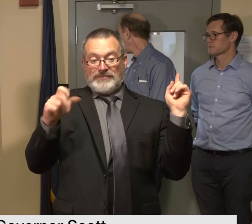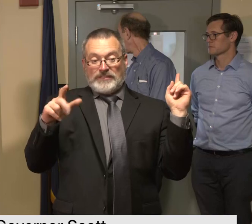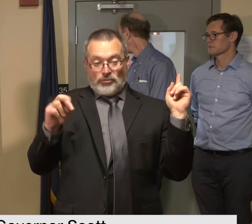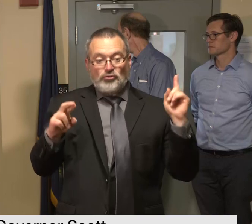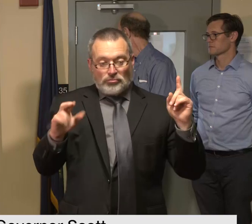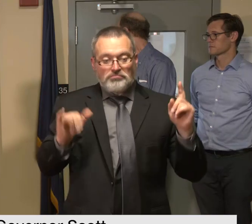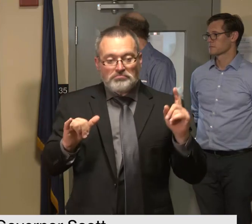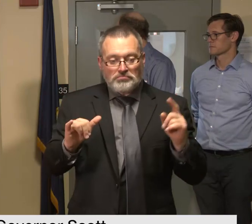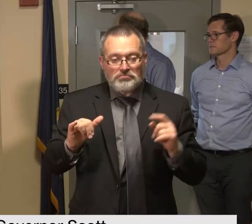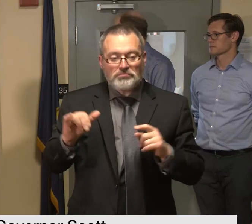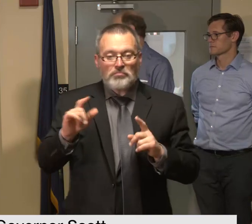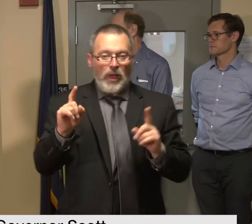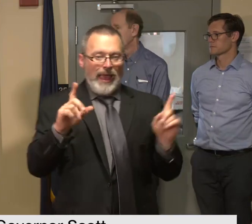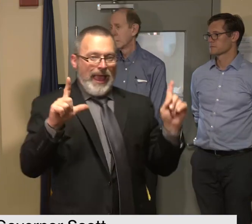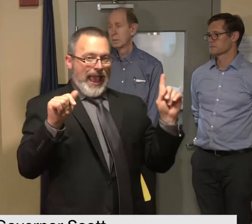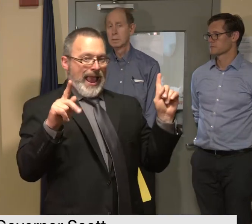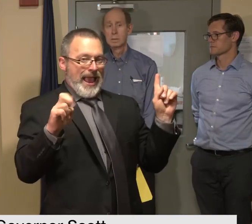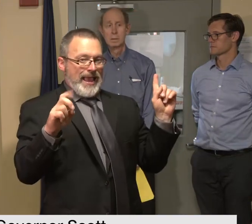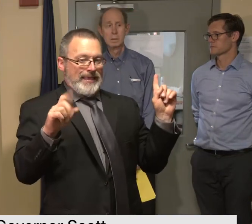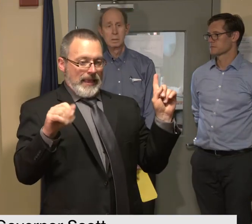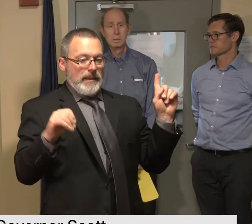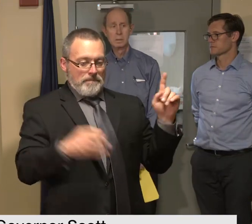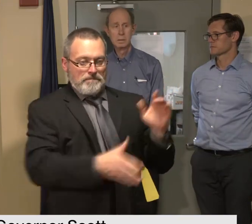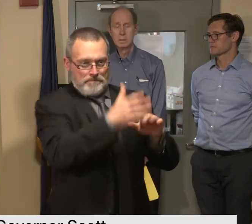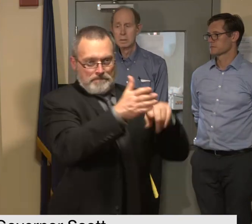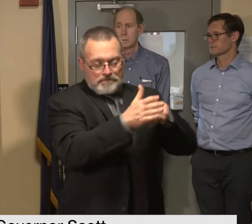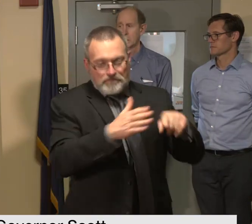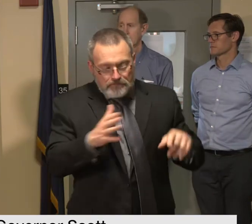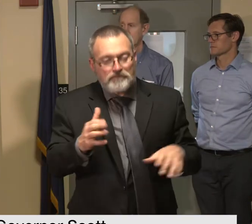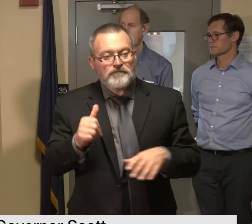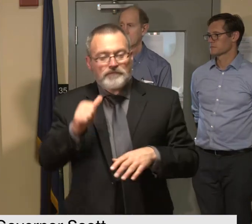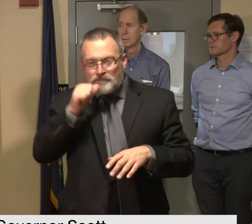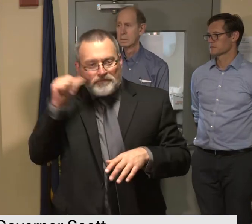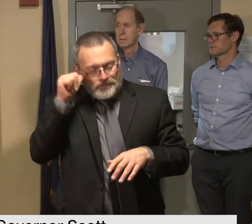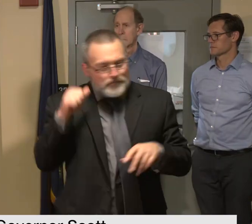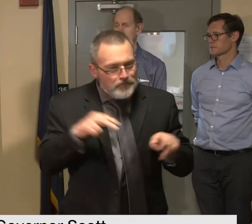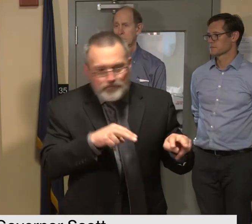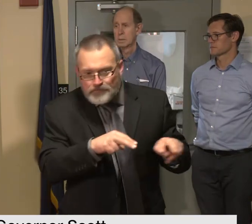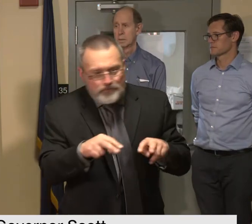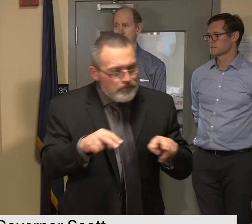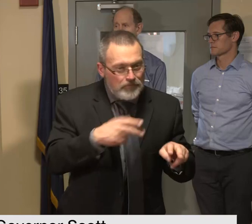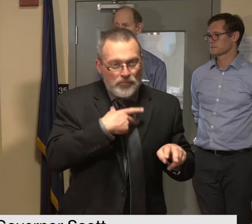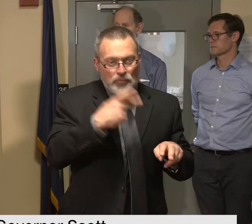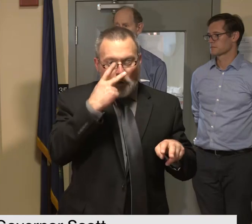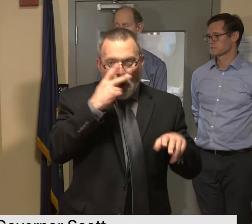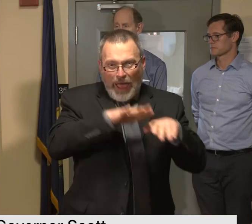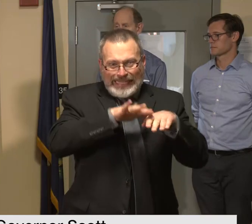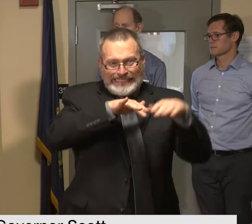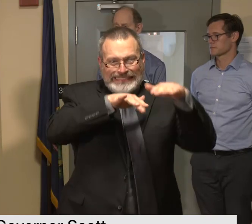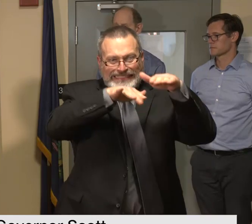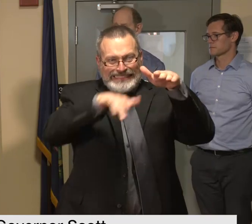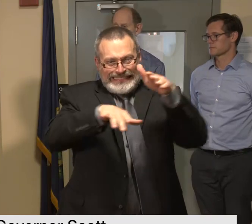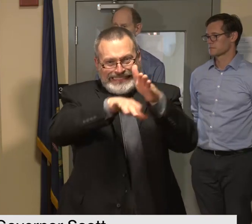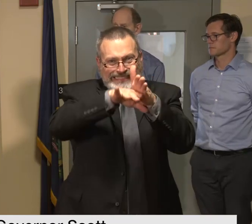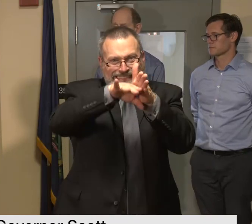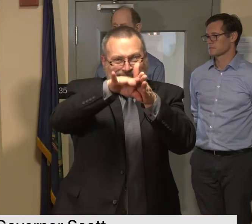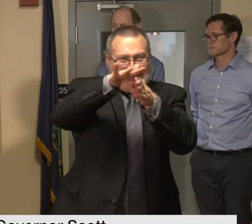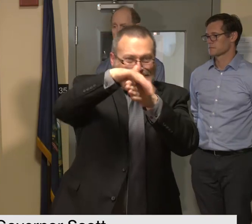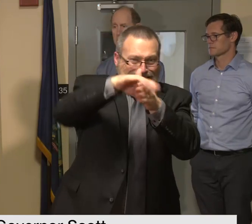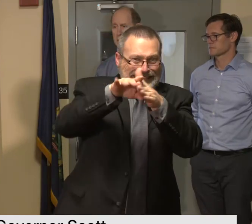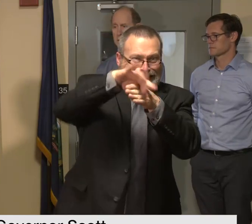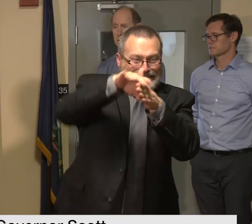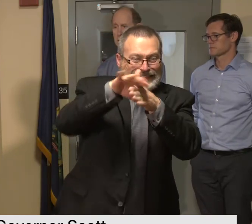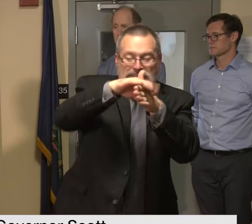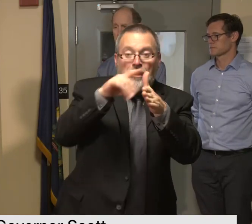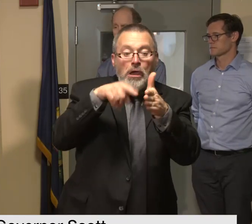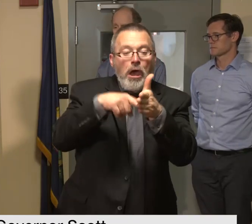site yesterday afternoon and found that while the dam had been overtopped it does not appear to be damaged and so therefore we do